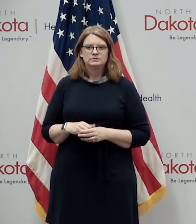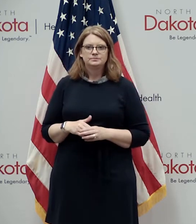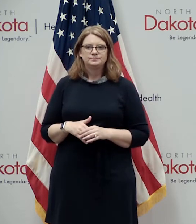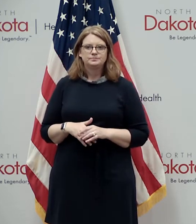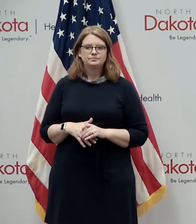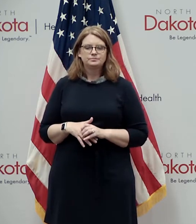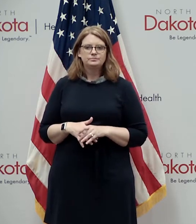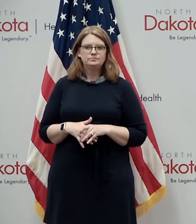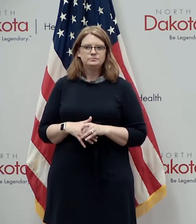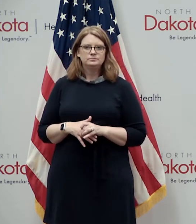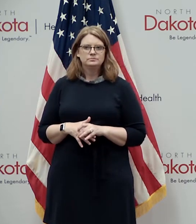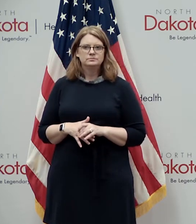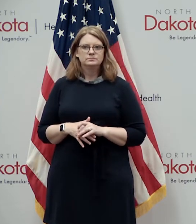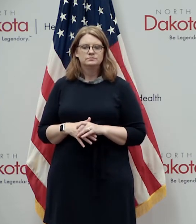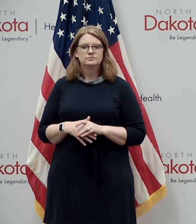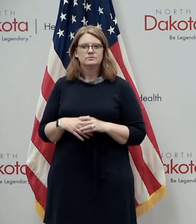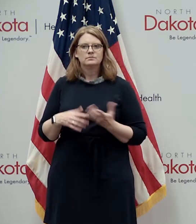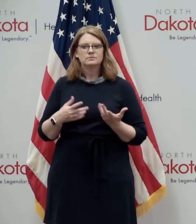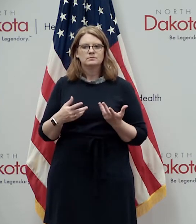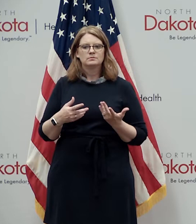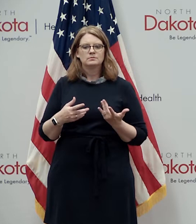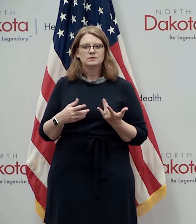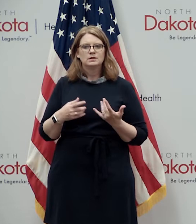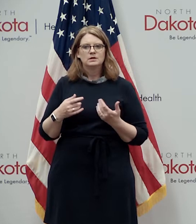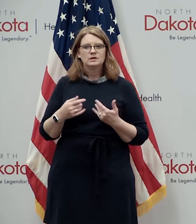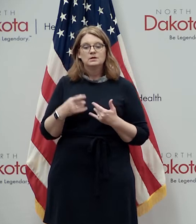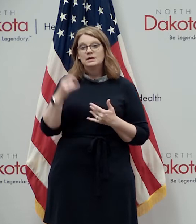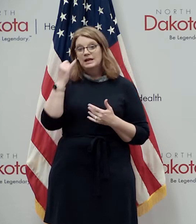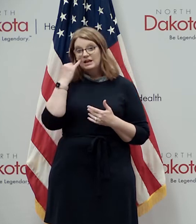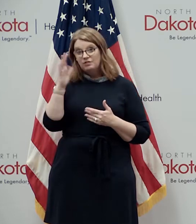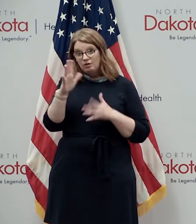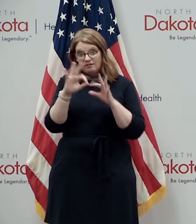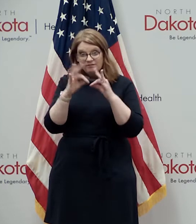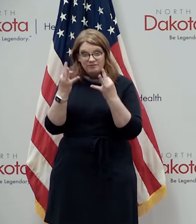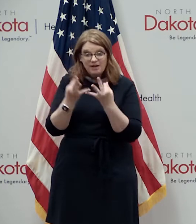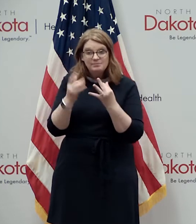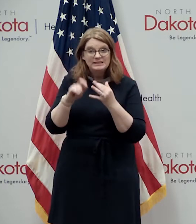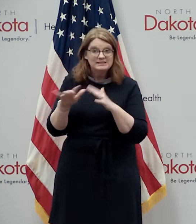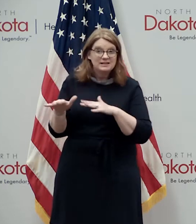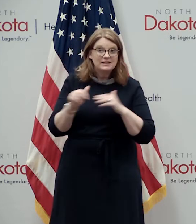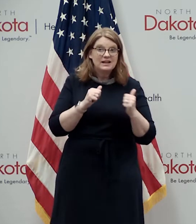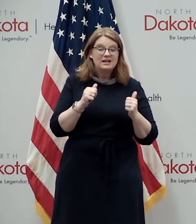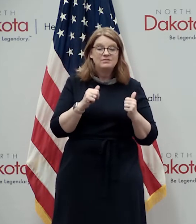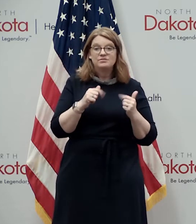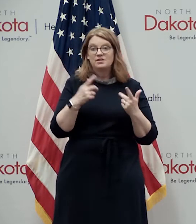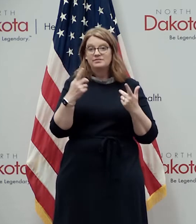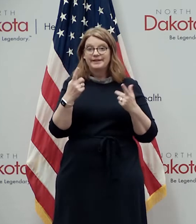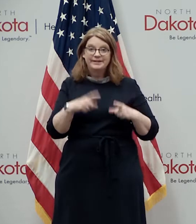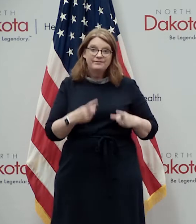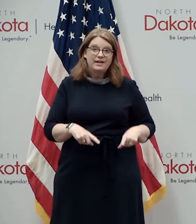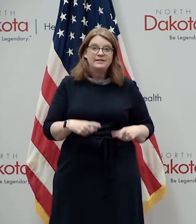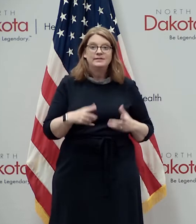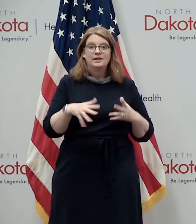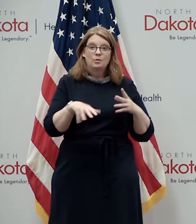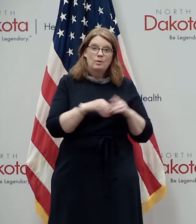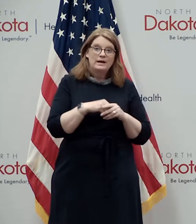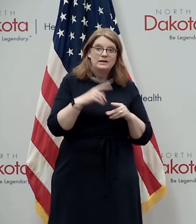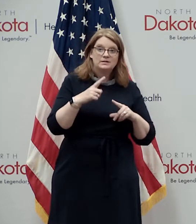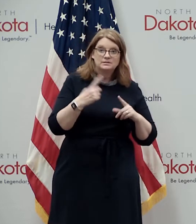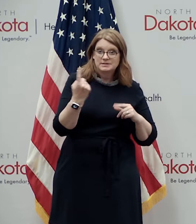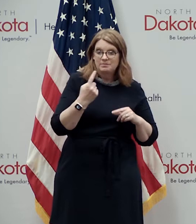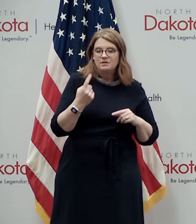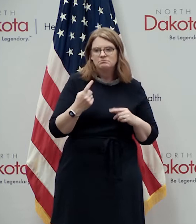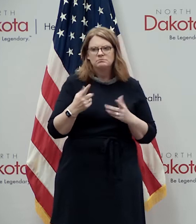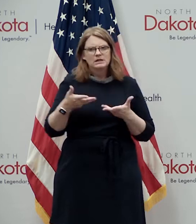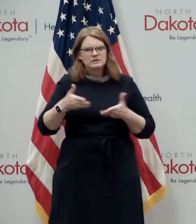have your family member uh leave for an important event a wedding or something like this that has also always been allowed